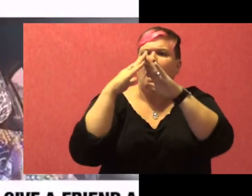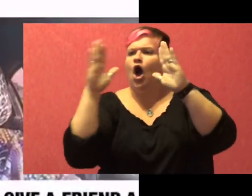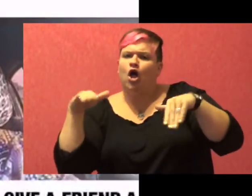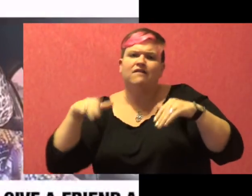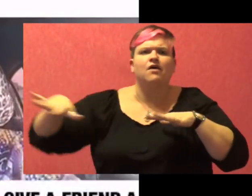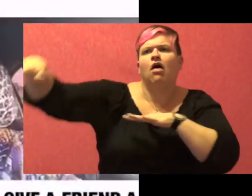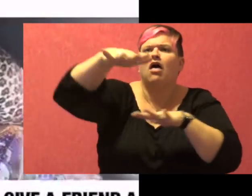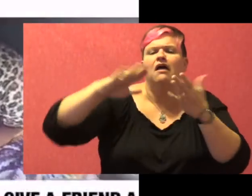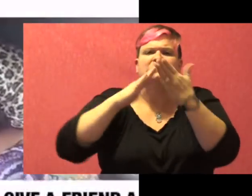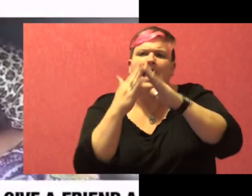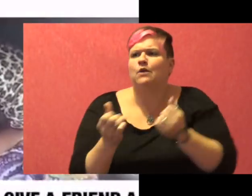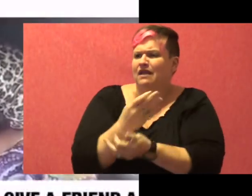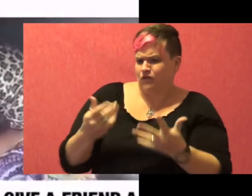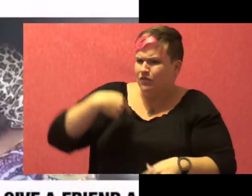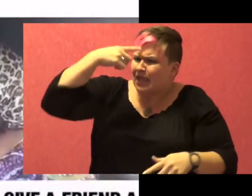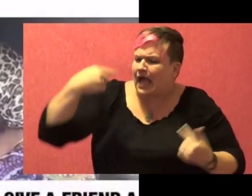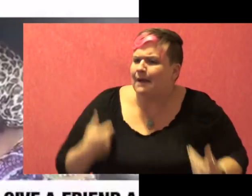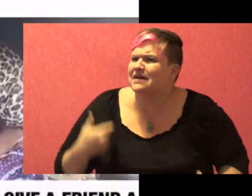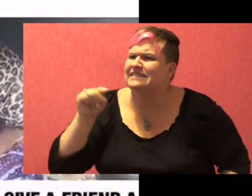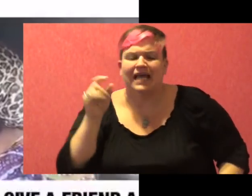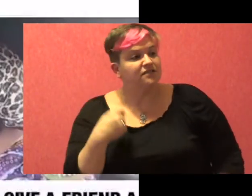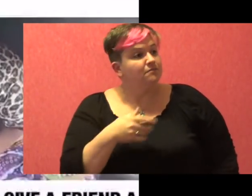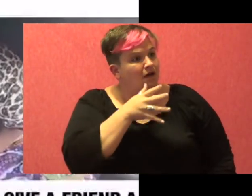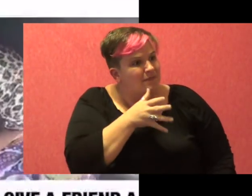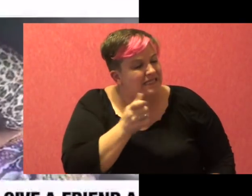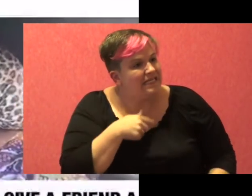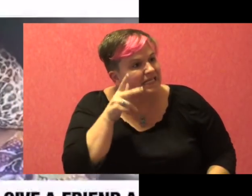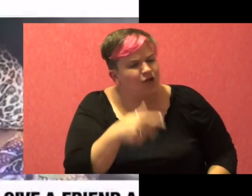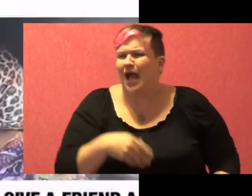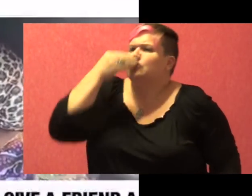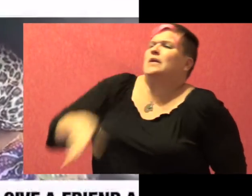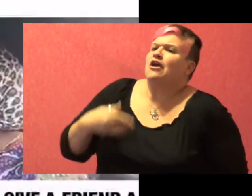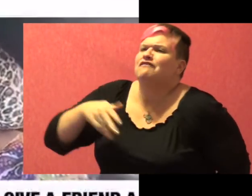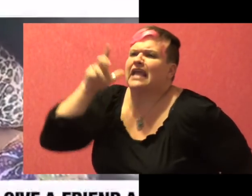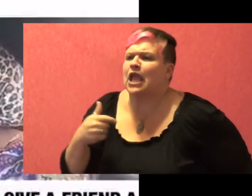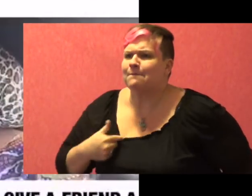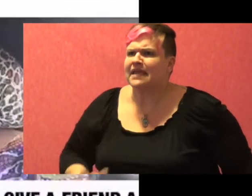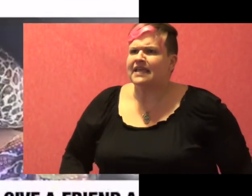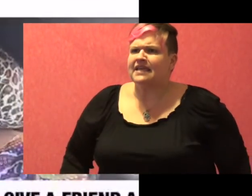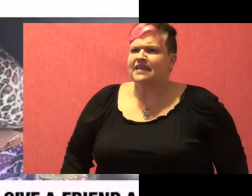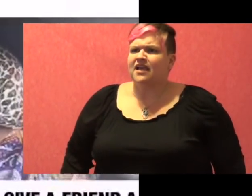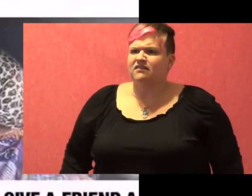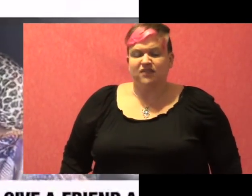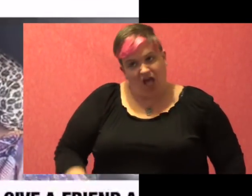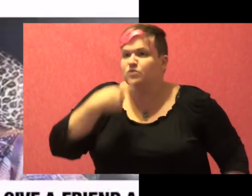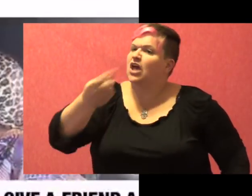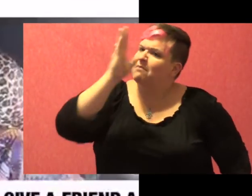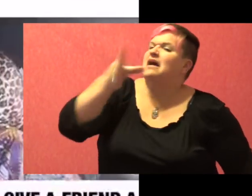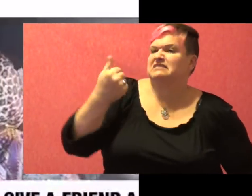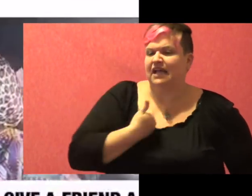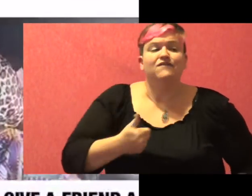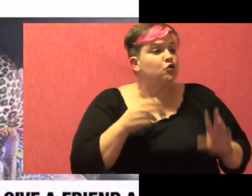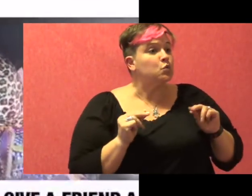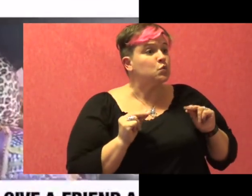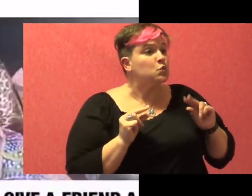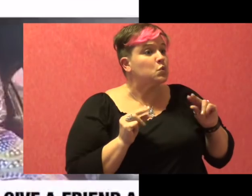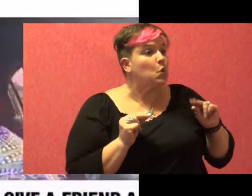driving folks up. The hell you think he's in the taxi? can hear you, hi. I don't care if he can hear me. I'll tell him I don't. No, no, no, no, no.